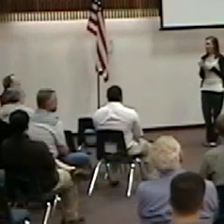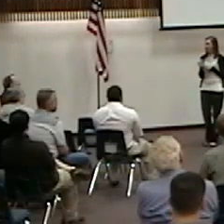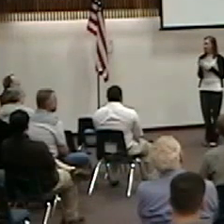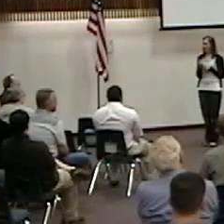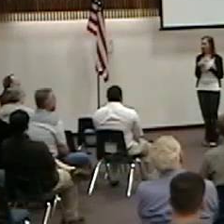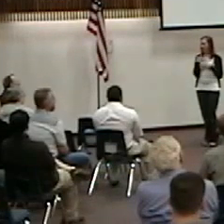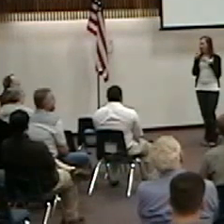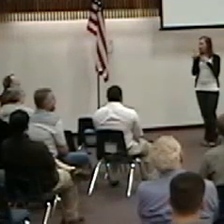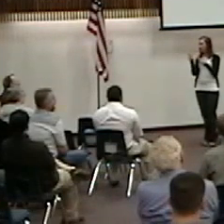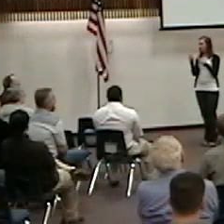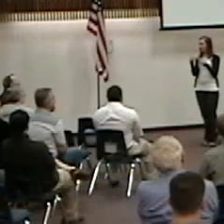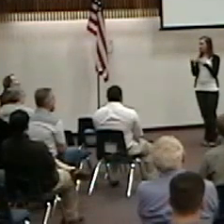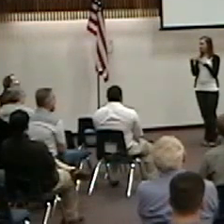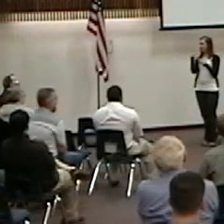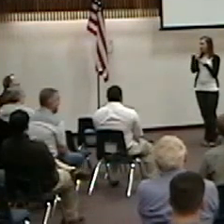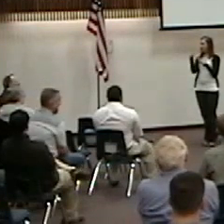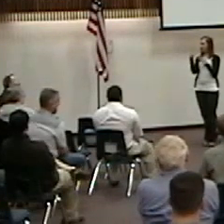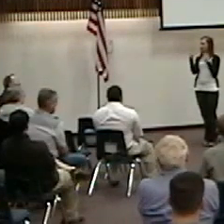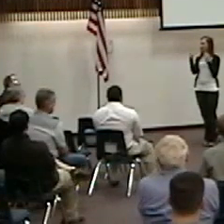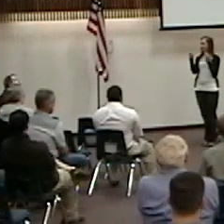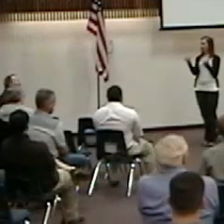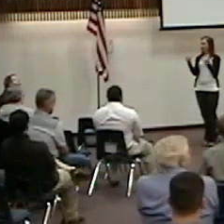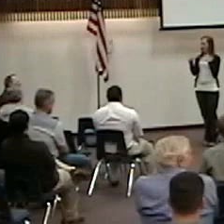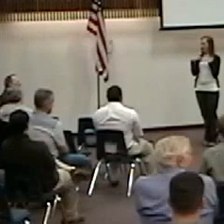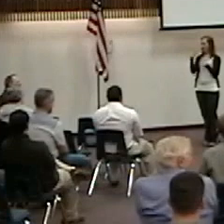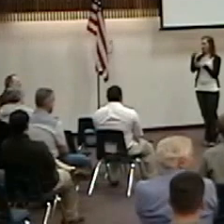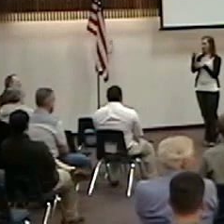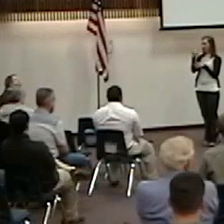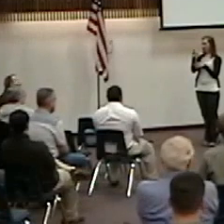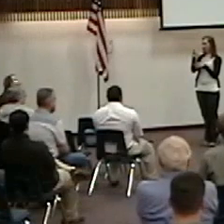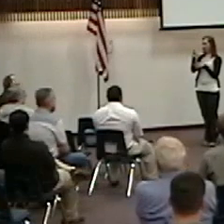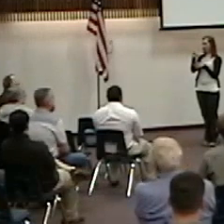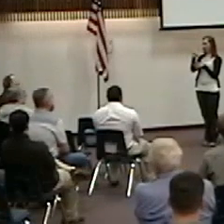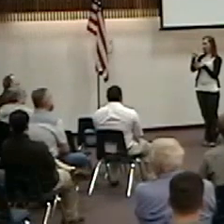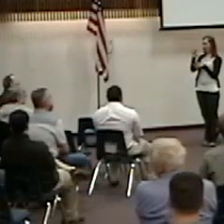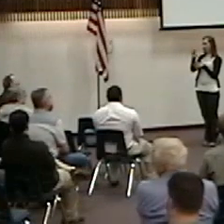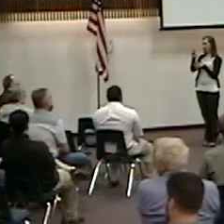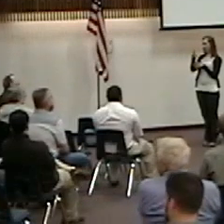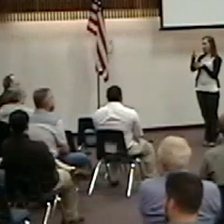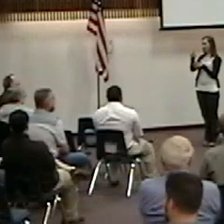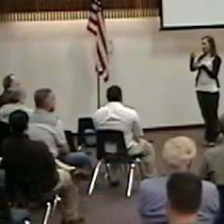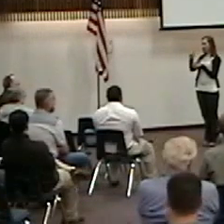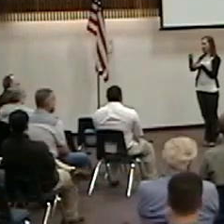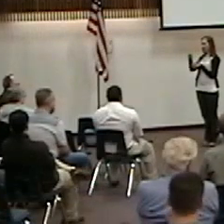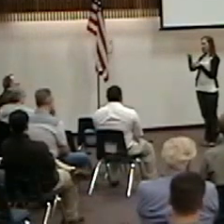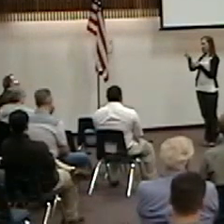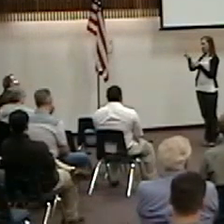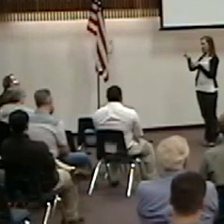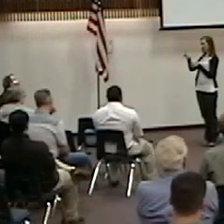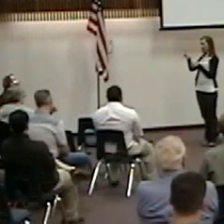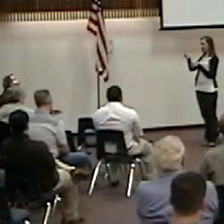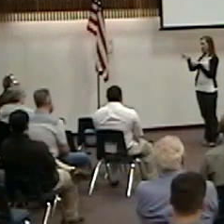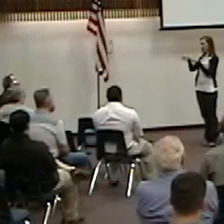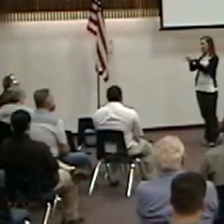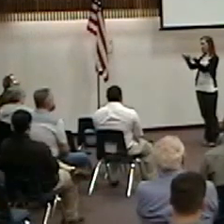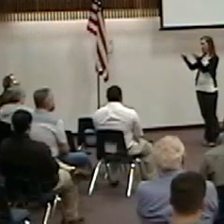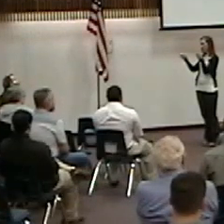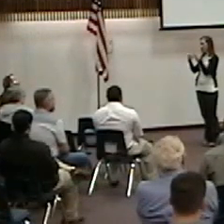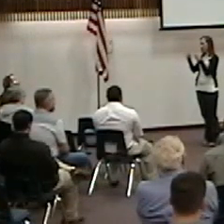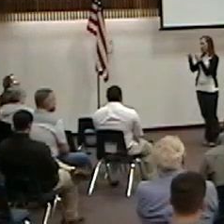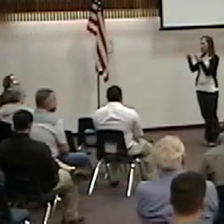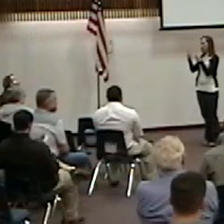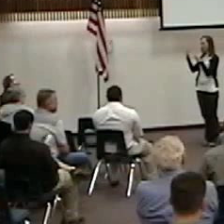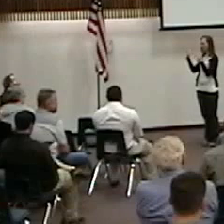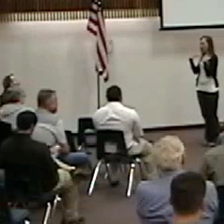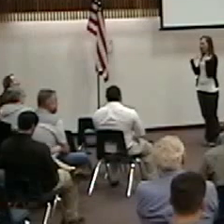now. Where that payphone used to be. And that's a whole other set of